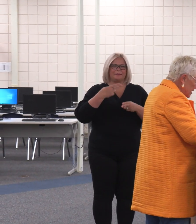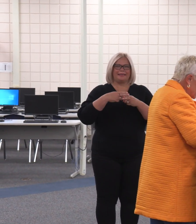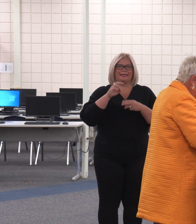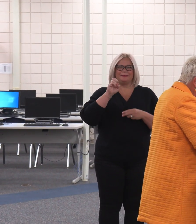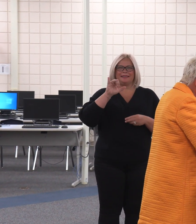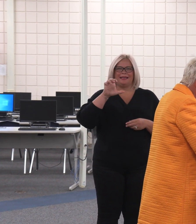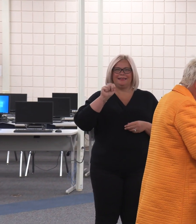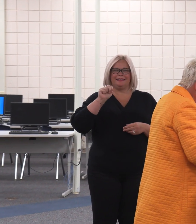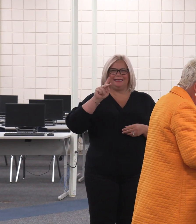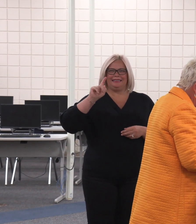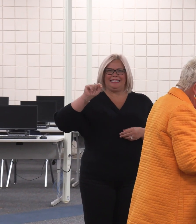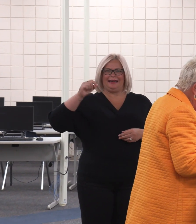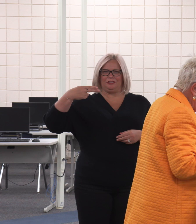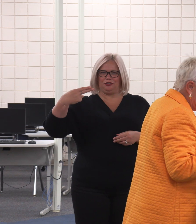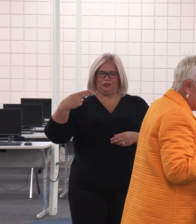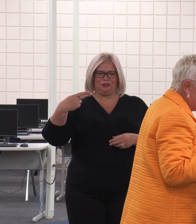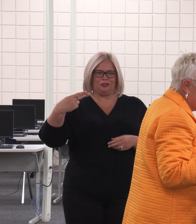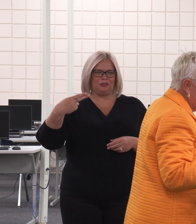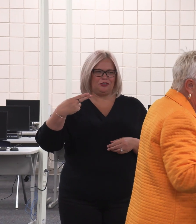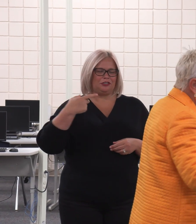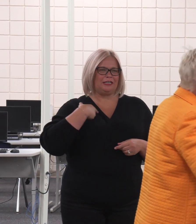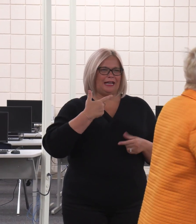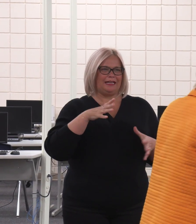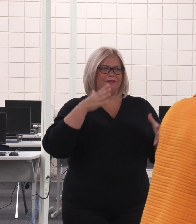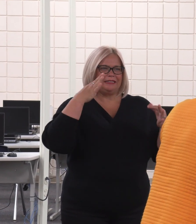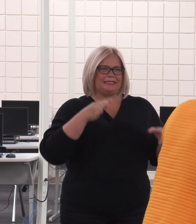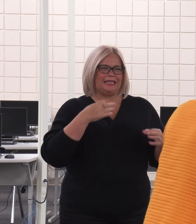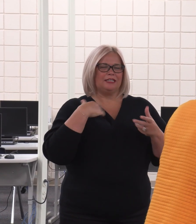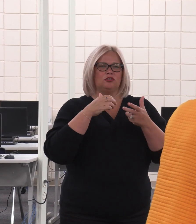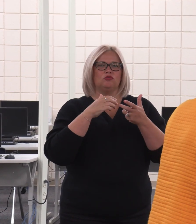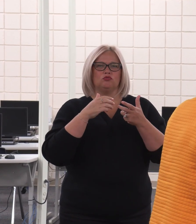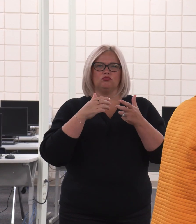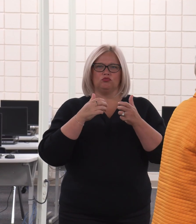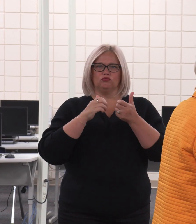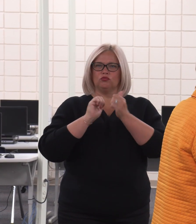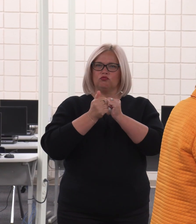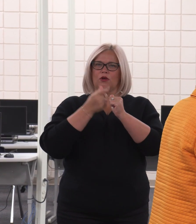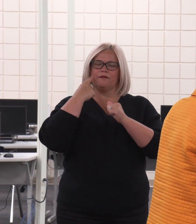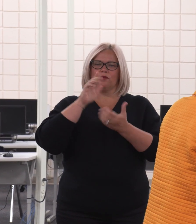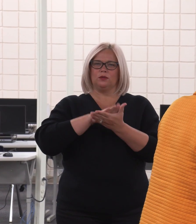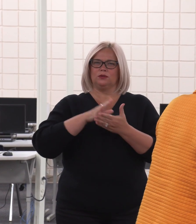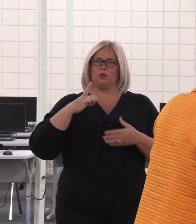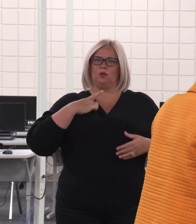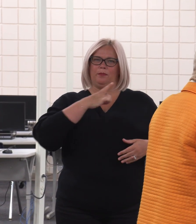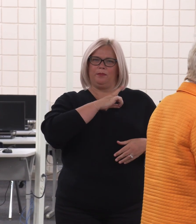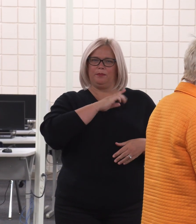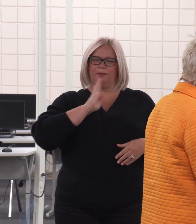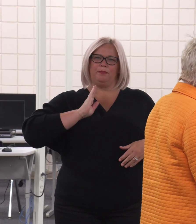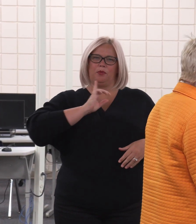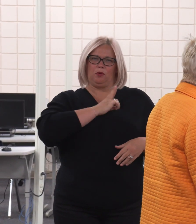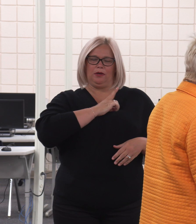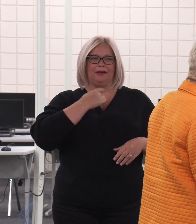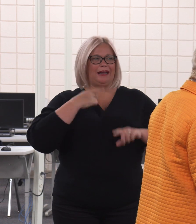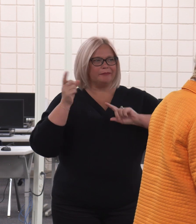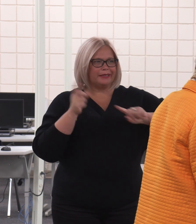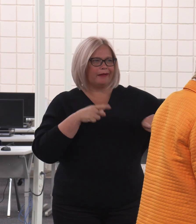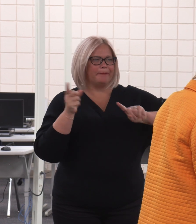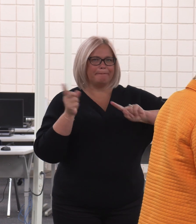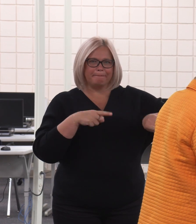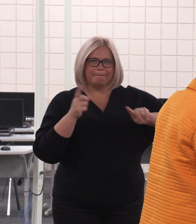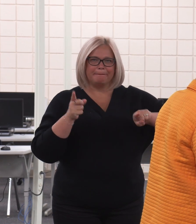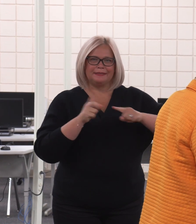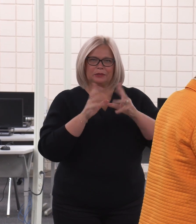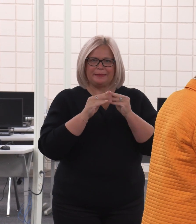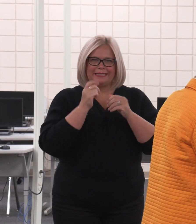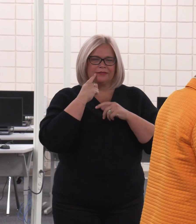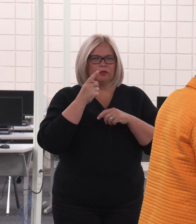is Ms. Eileen Tesh, and I have decided to run for school board. As you know, I've been coming now for the past year,